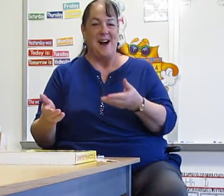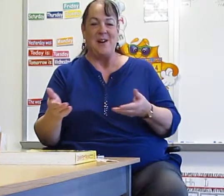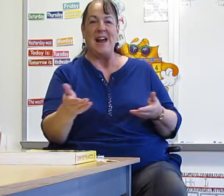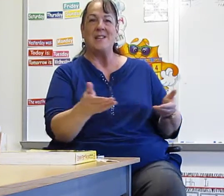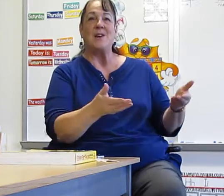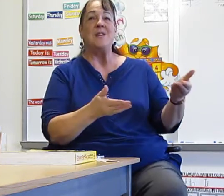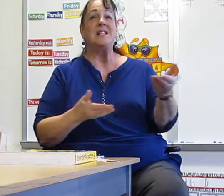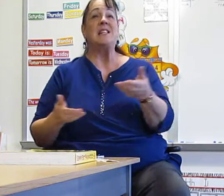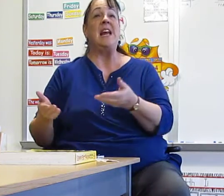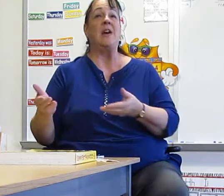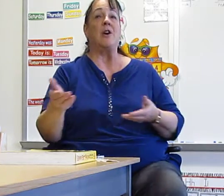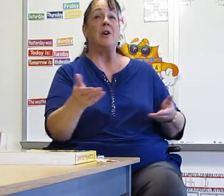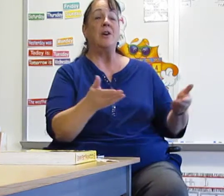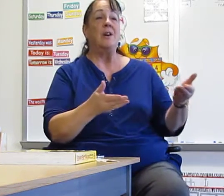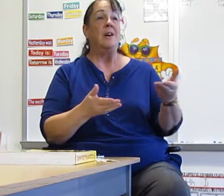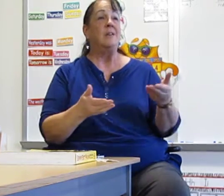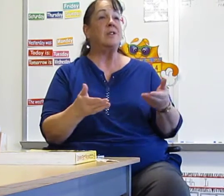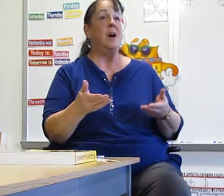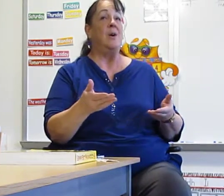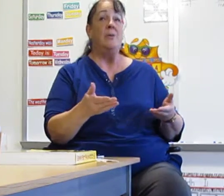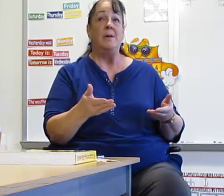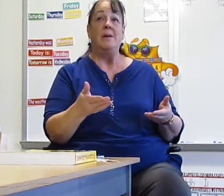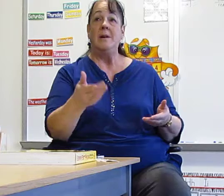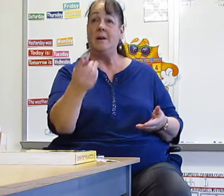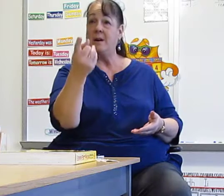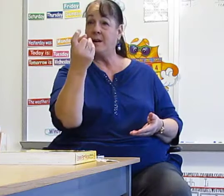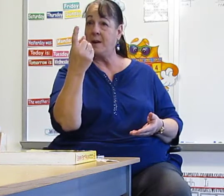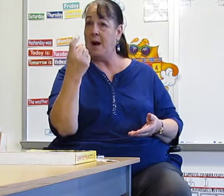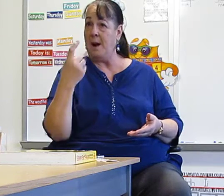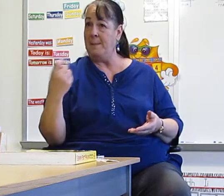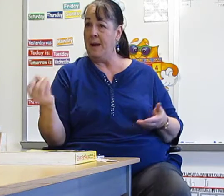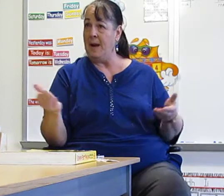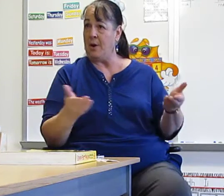Okay. So this is here. So. Come here.